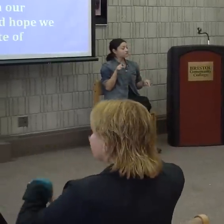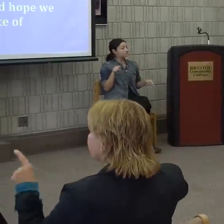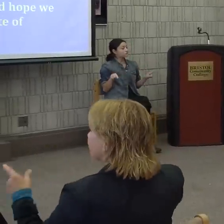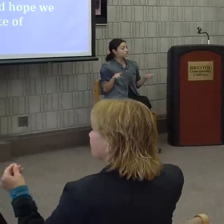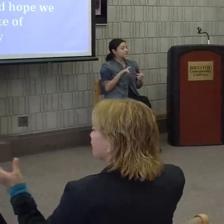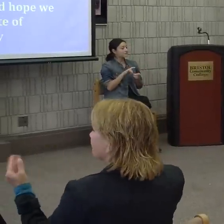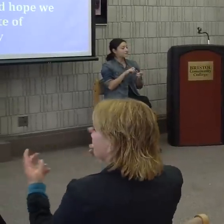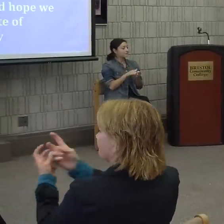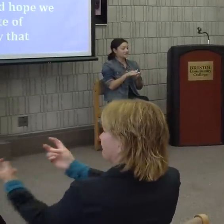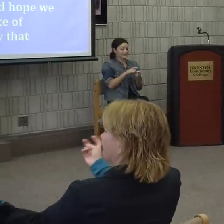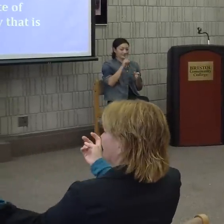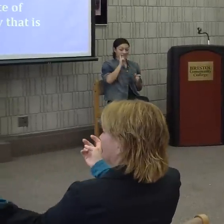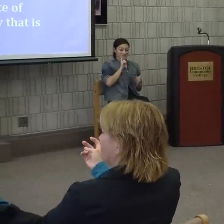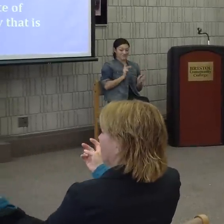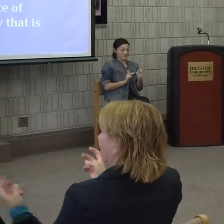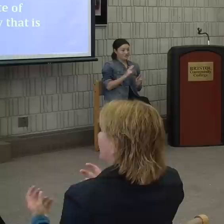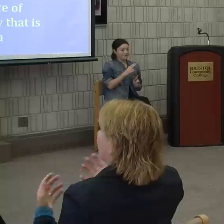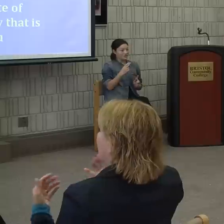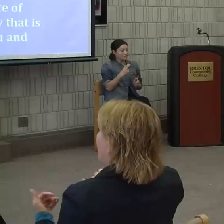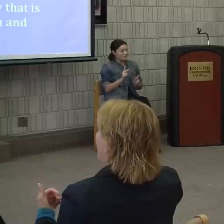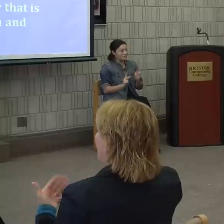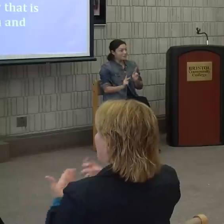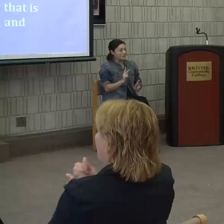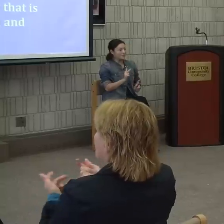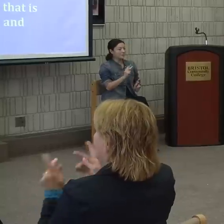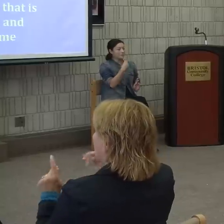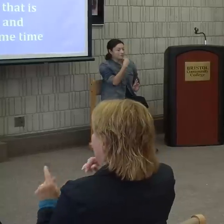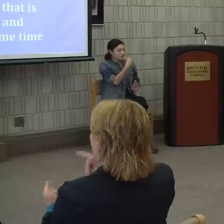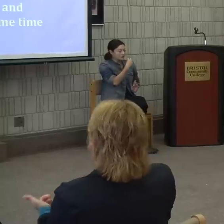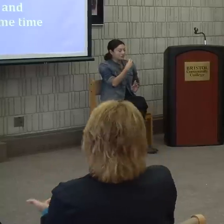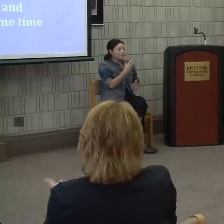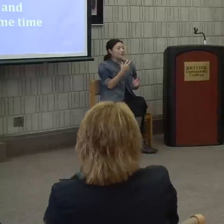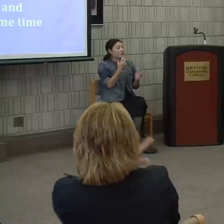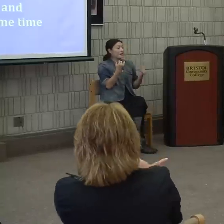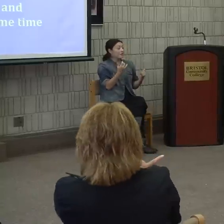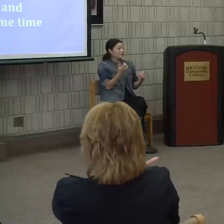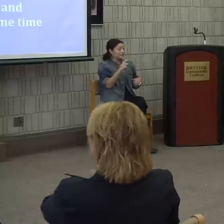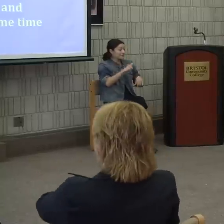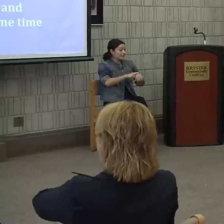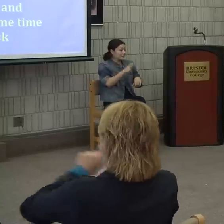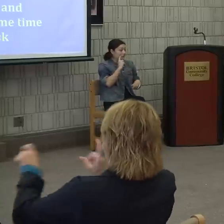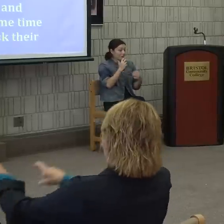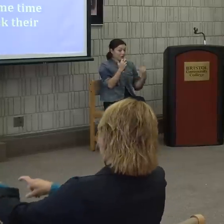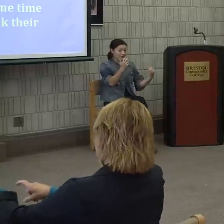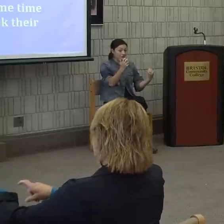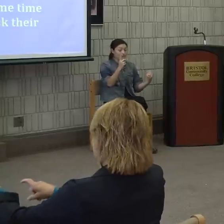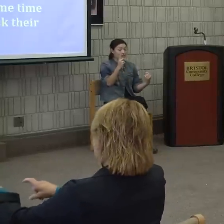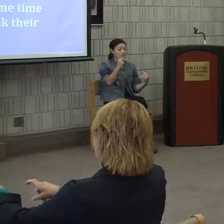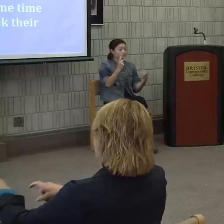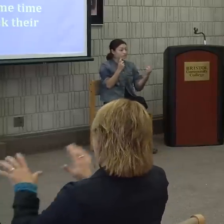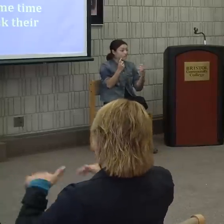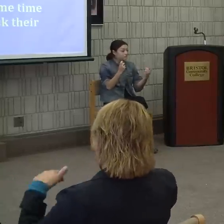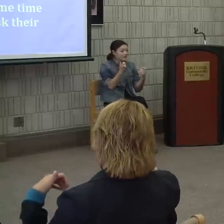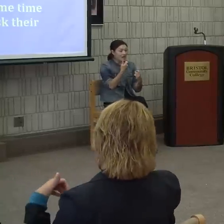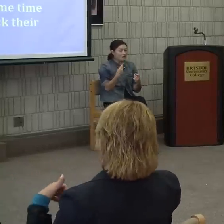sitting in front of you. And we wanted to give some time for the audience to ask their own questions from anyone willing to order or